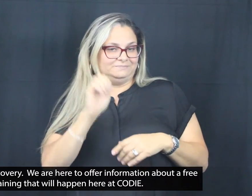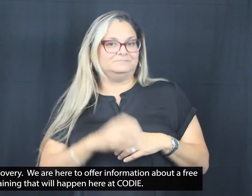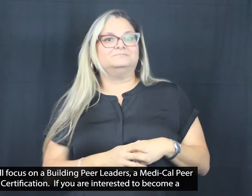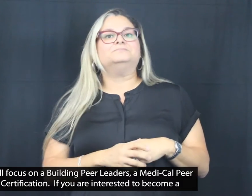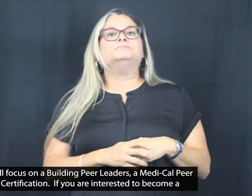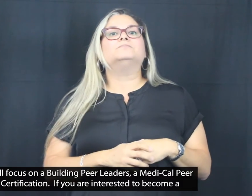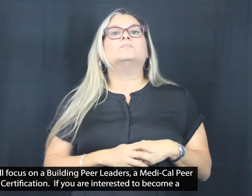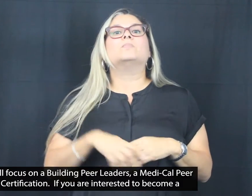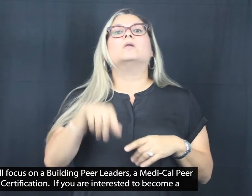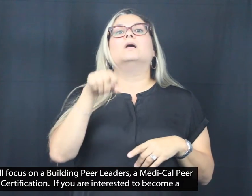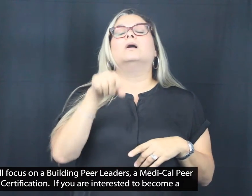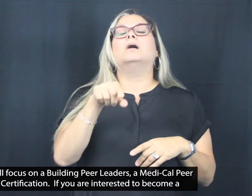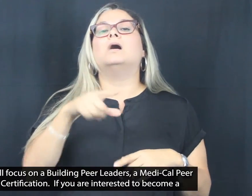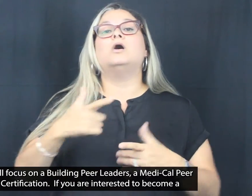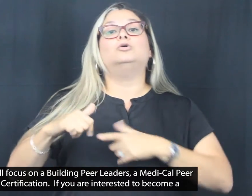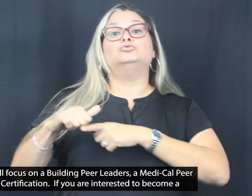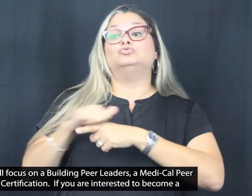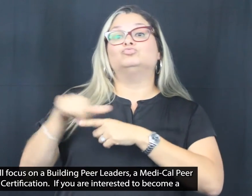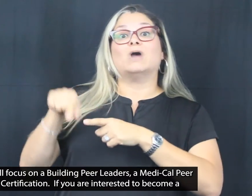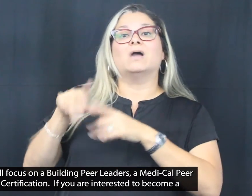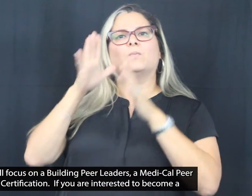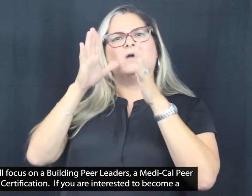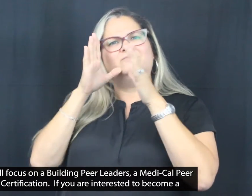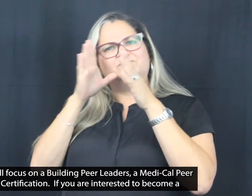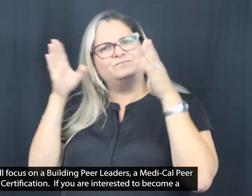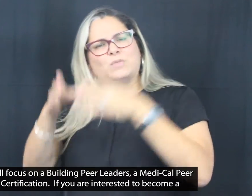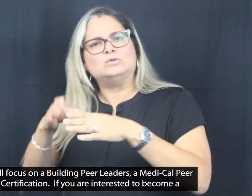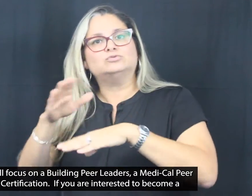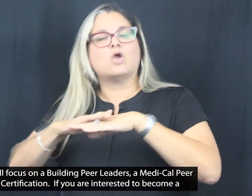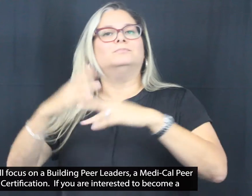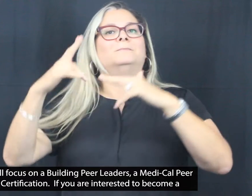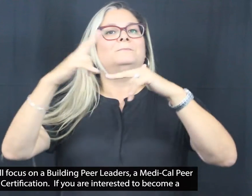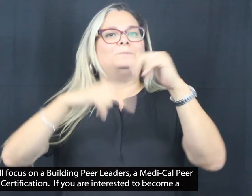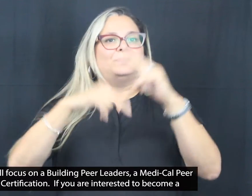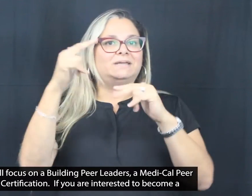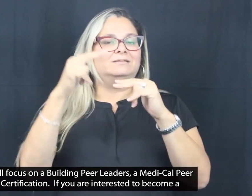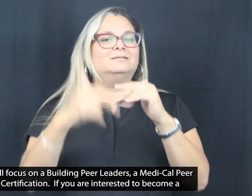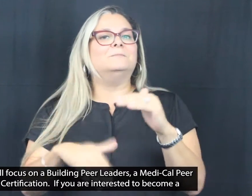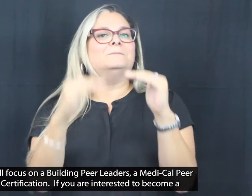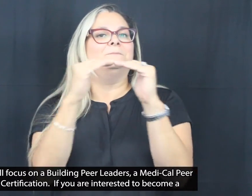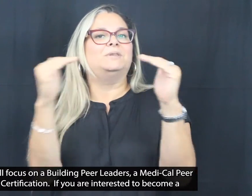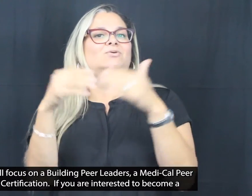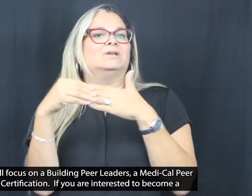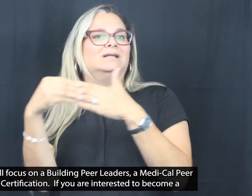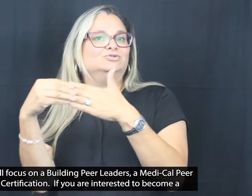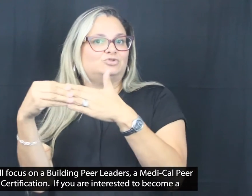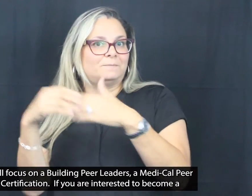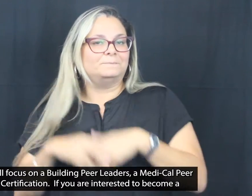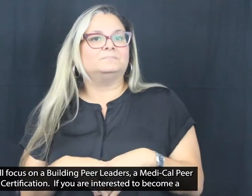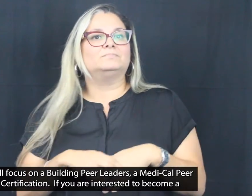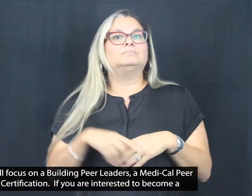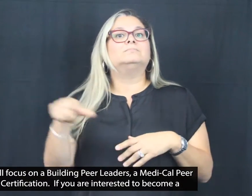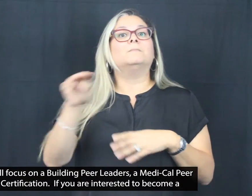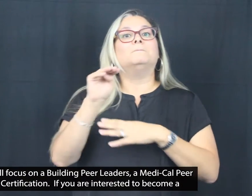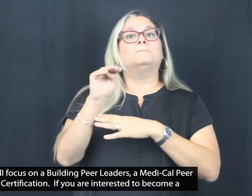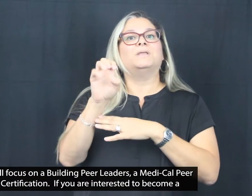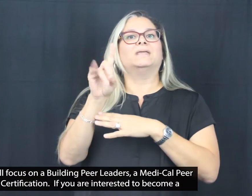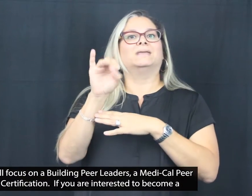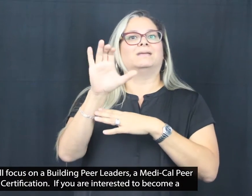The training we offer is focused on a Building Peer Leaders, a Medi-Cal Peer Support Specialist